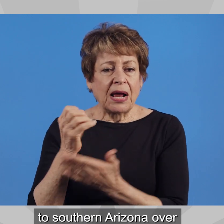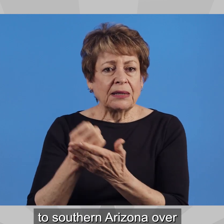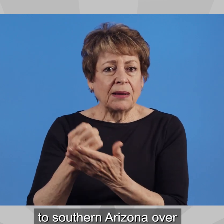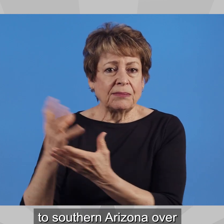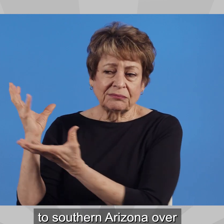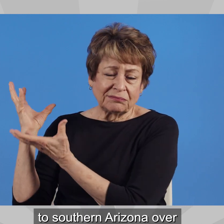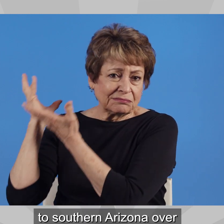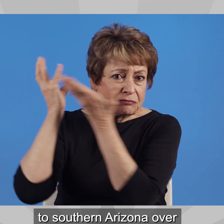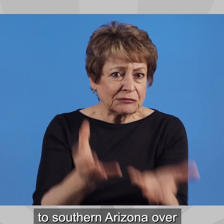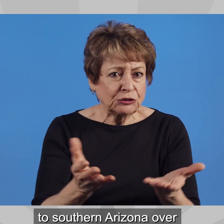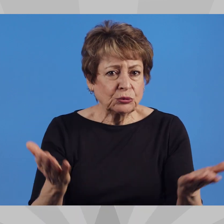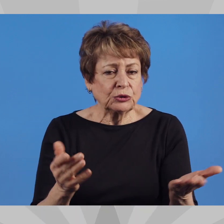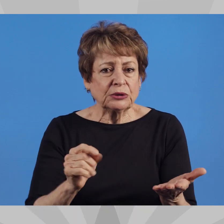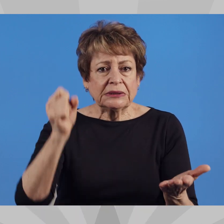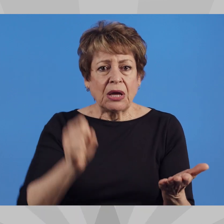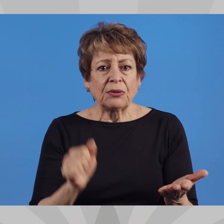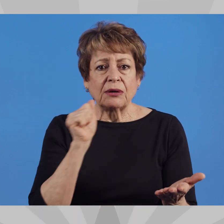ARATE'S 30-YEAR HISTORY.